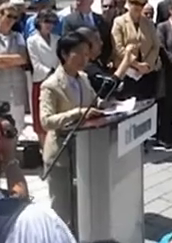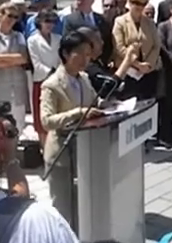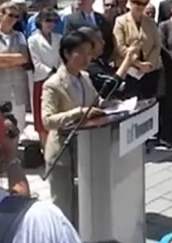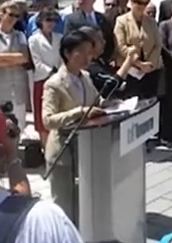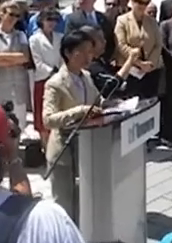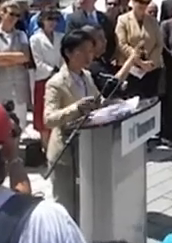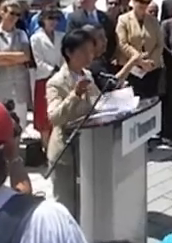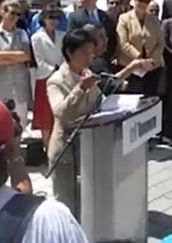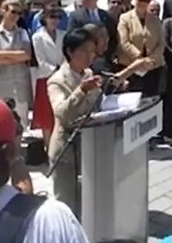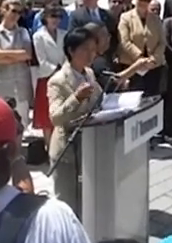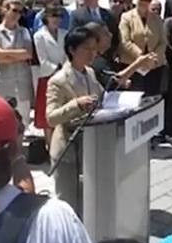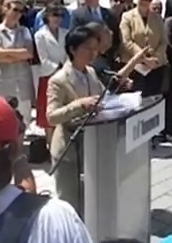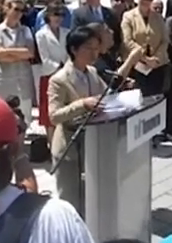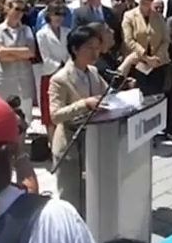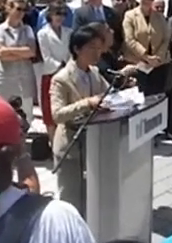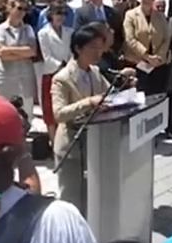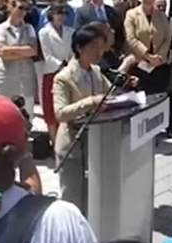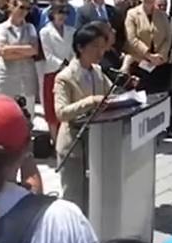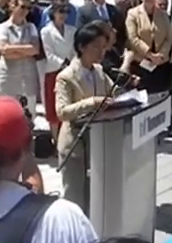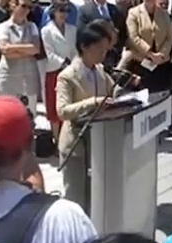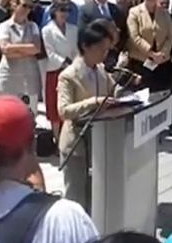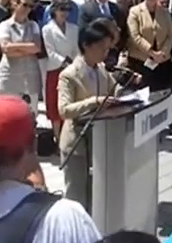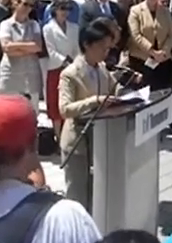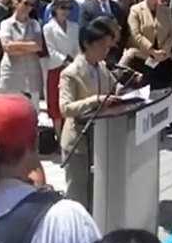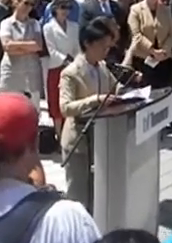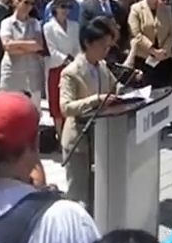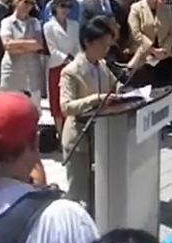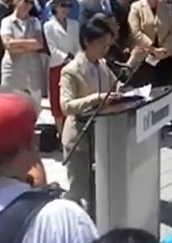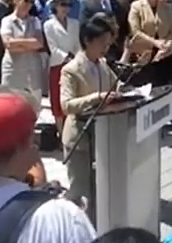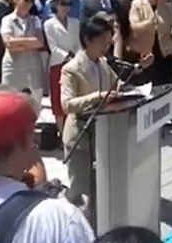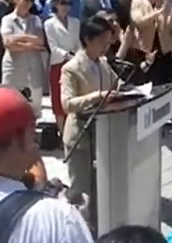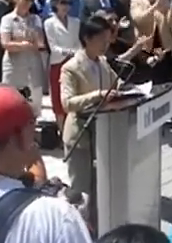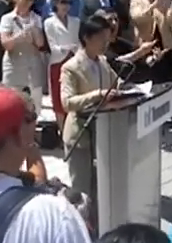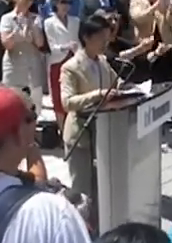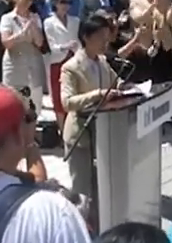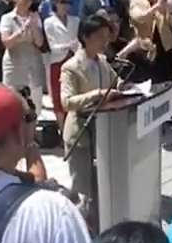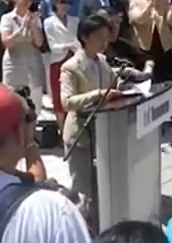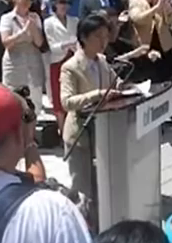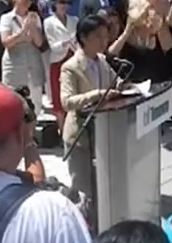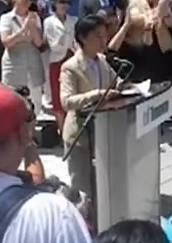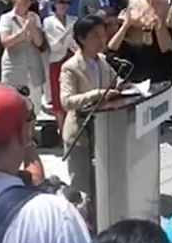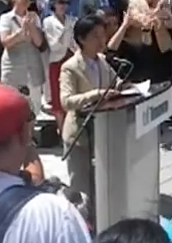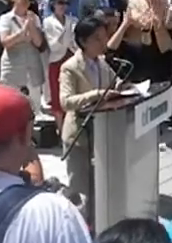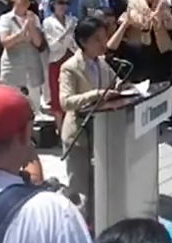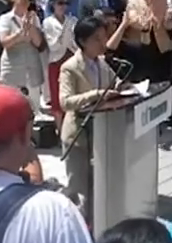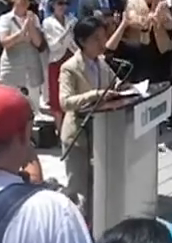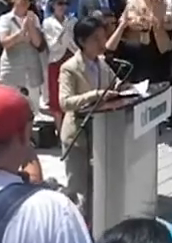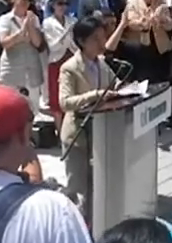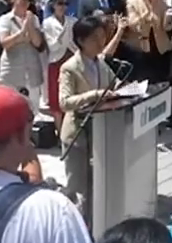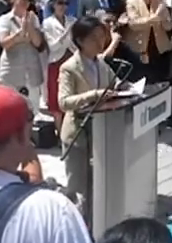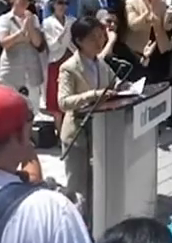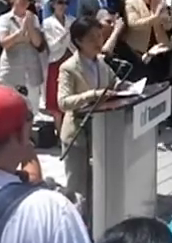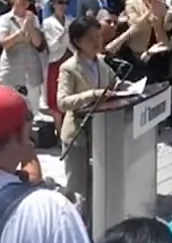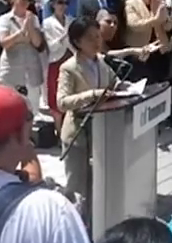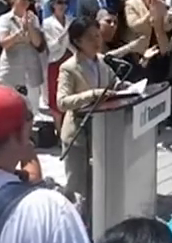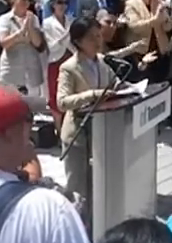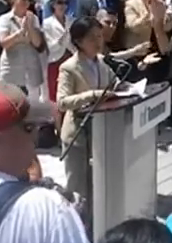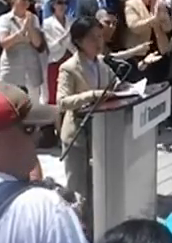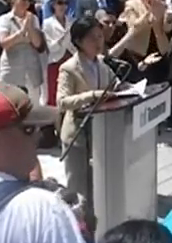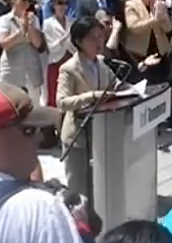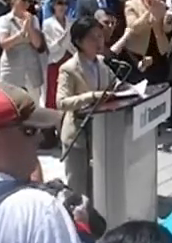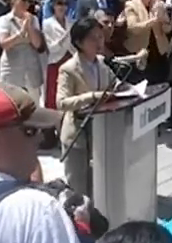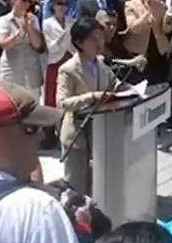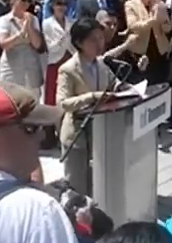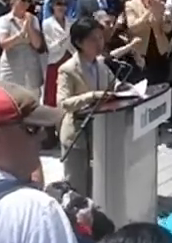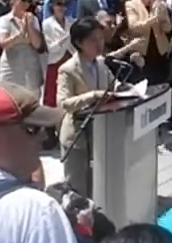here on the stage. Thank you very much for your attendance today. And I'd like to acknowledge you for the work that